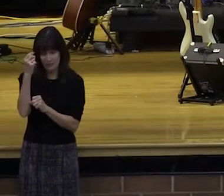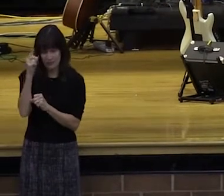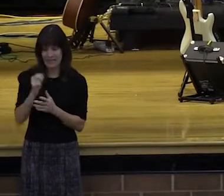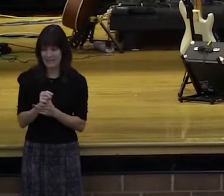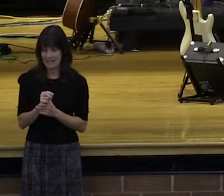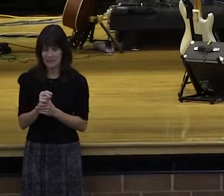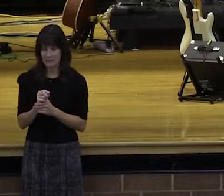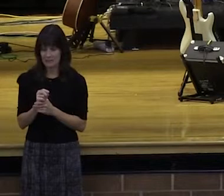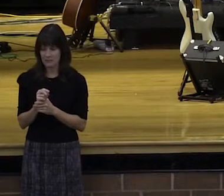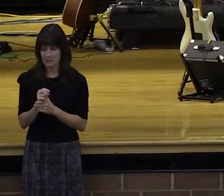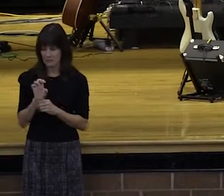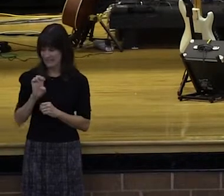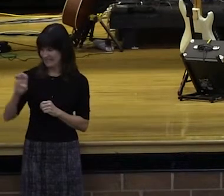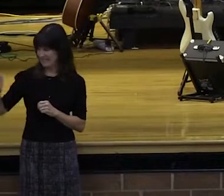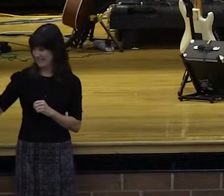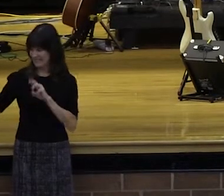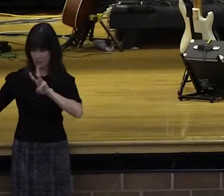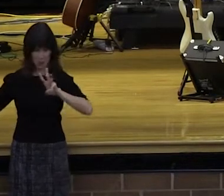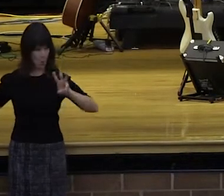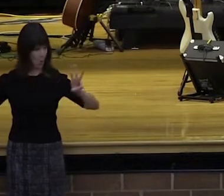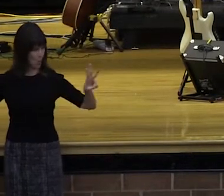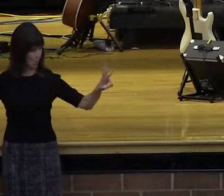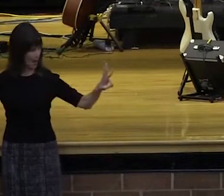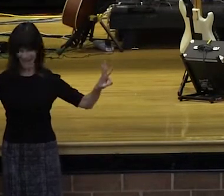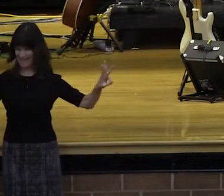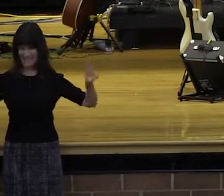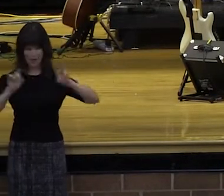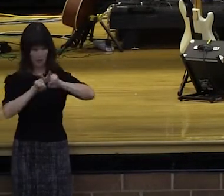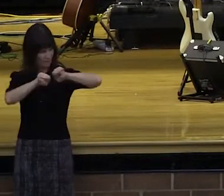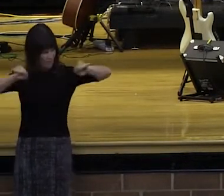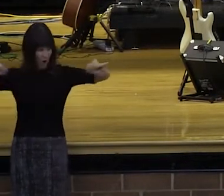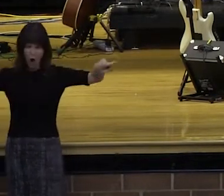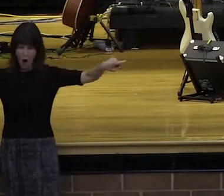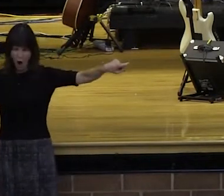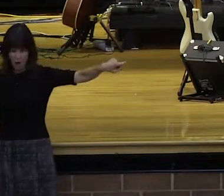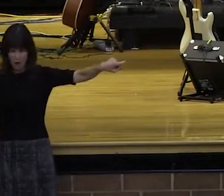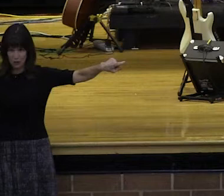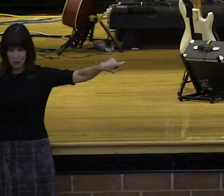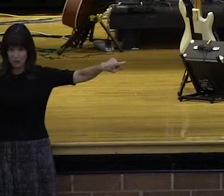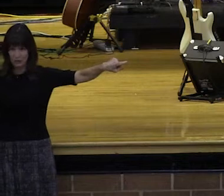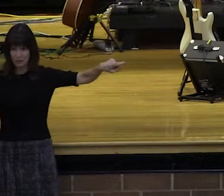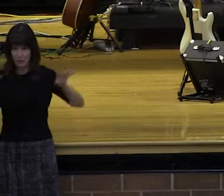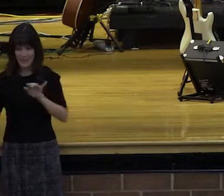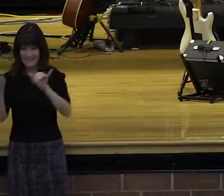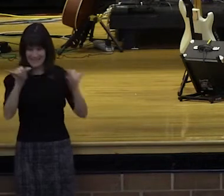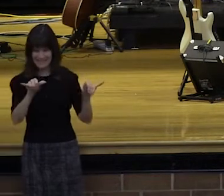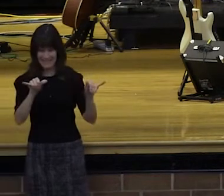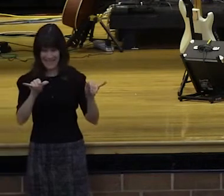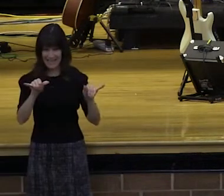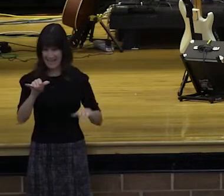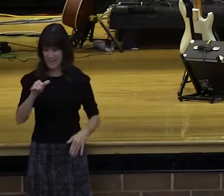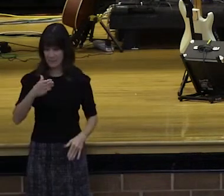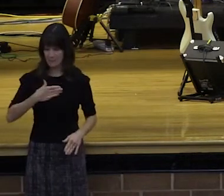As far as east is from west. And the east and the west never meet. So far, He has removed my transgressions